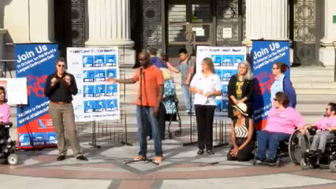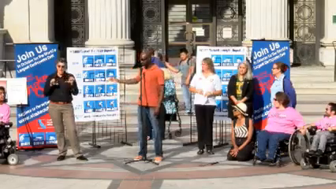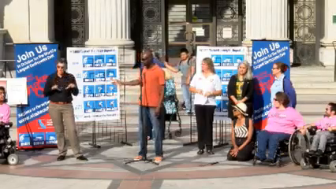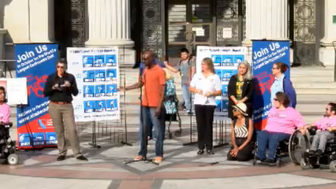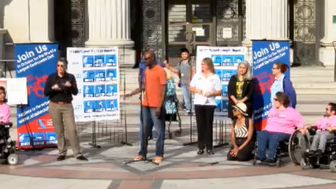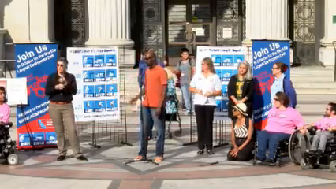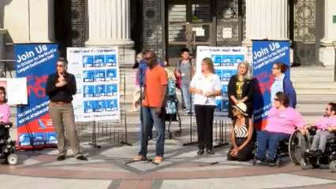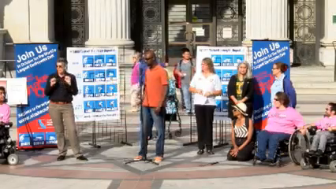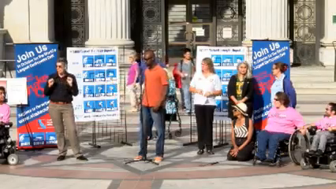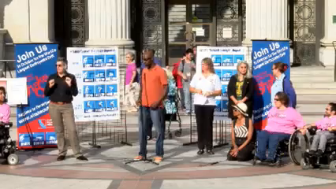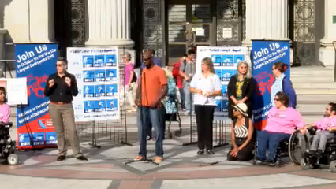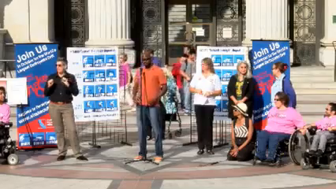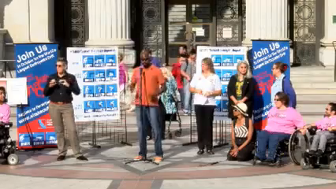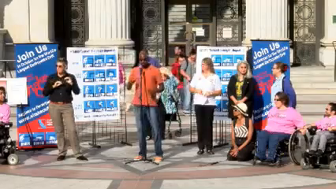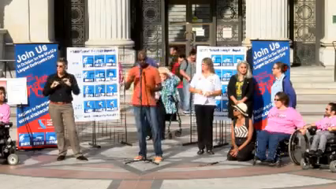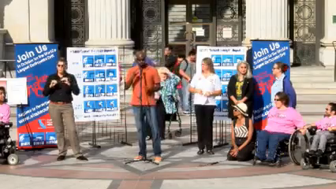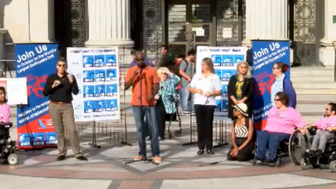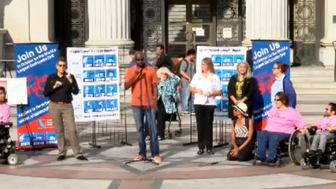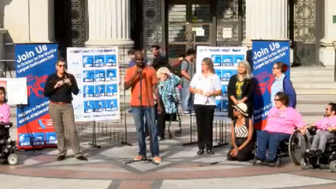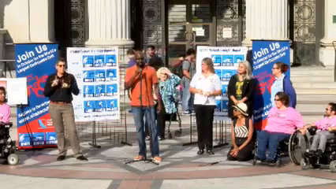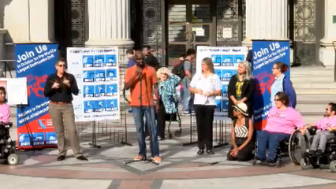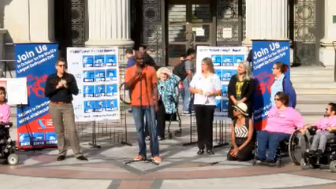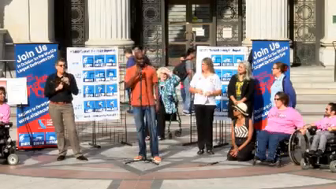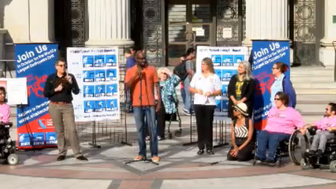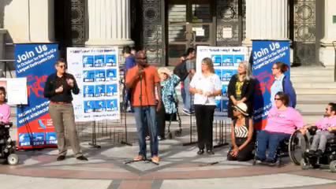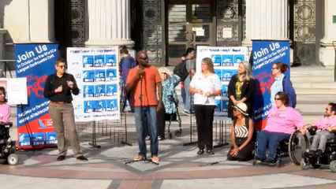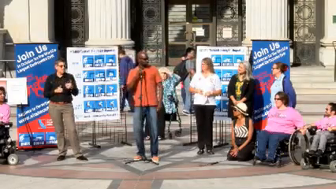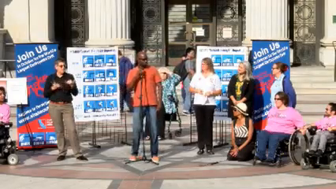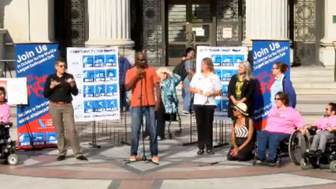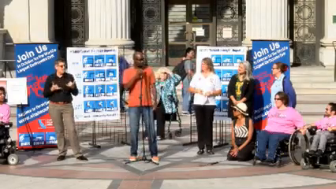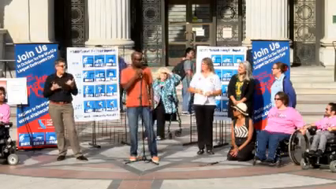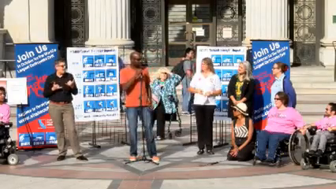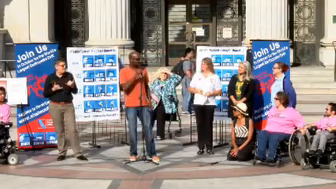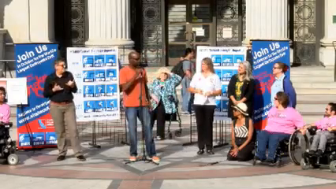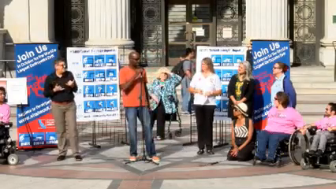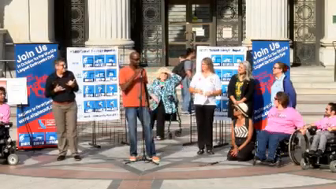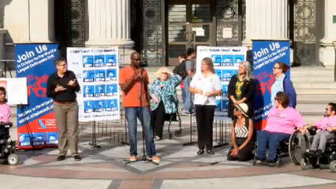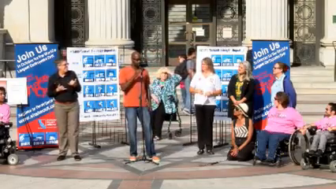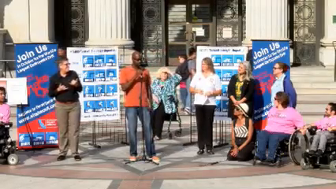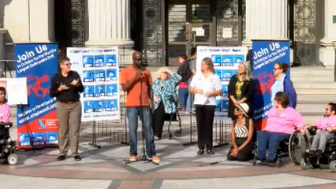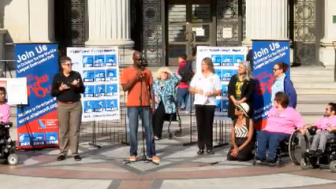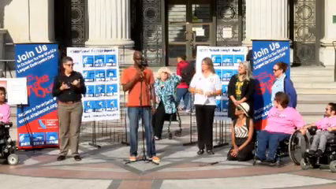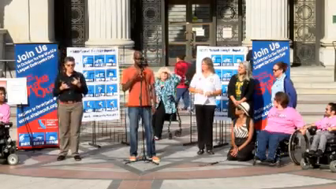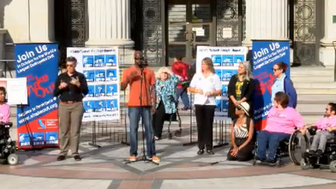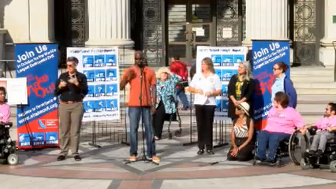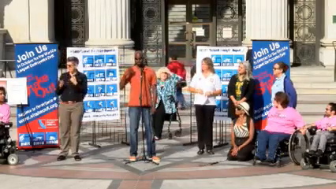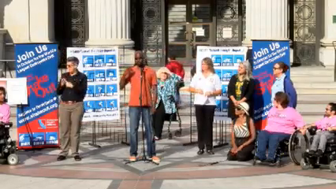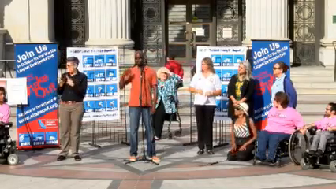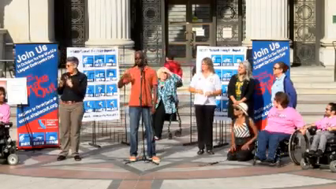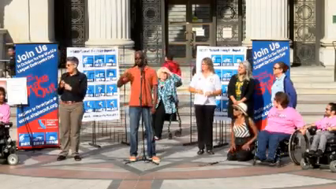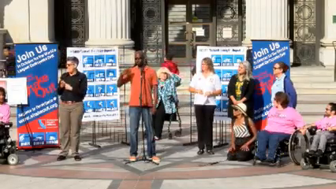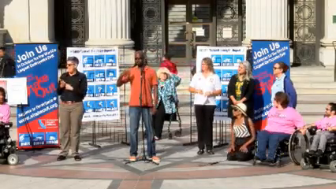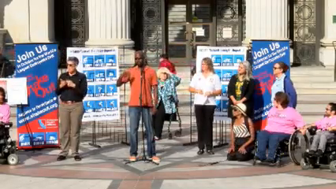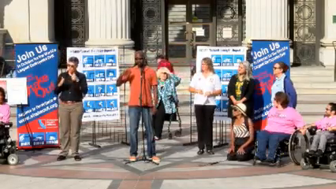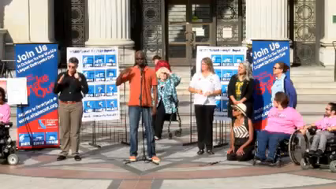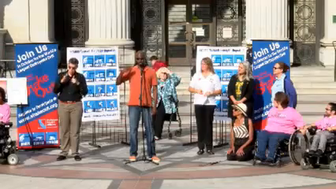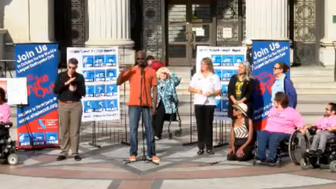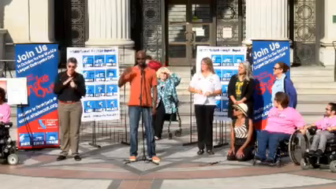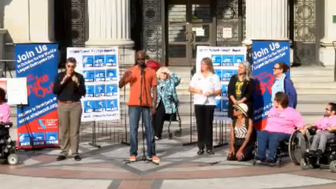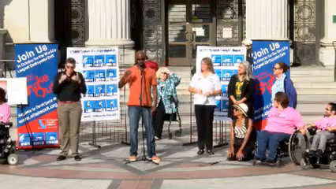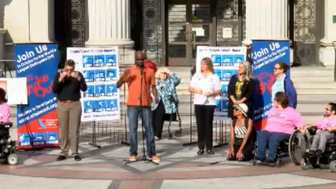here. So, with that, I will talk about drop, cover, hold for people with